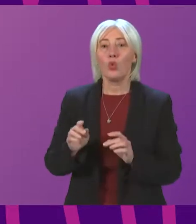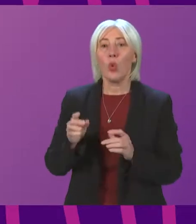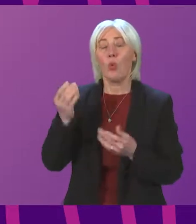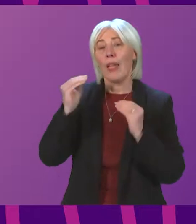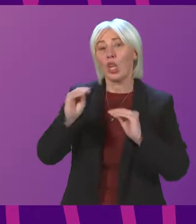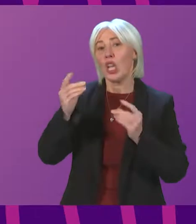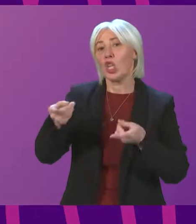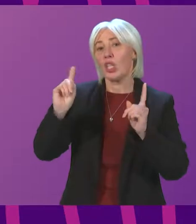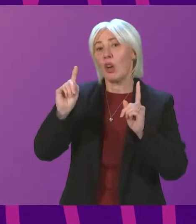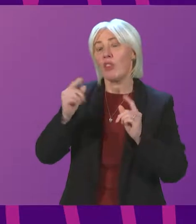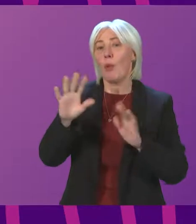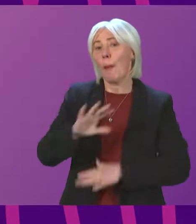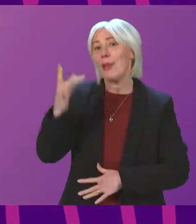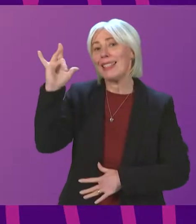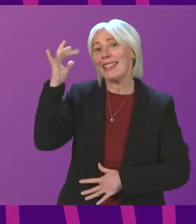minutes, please.